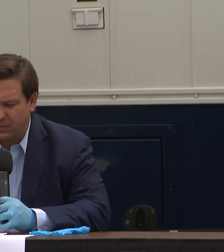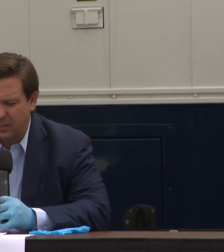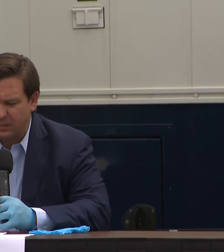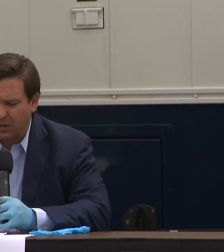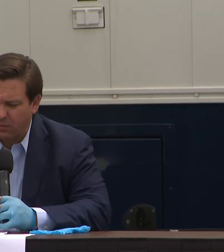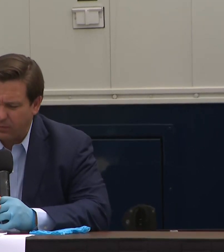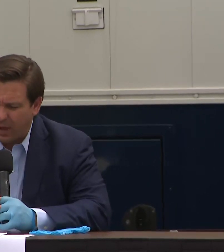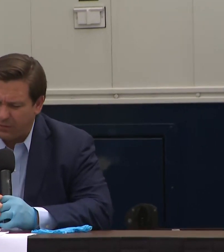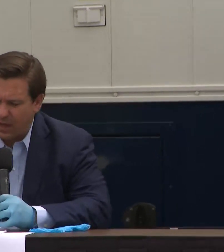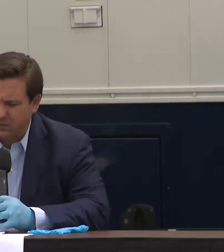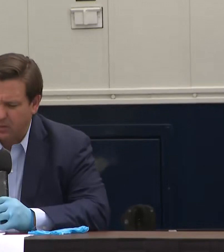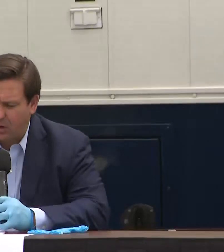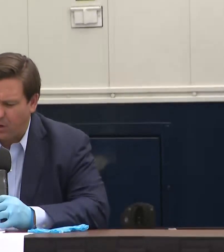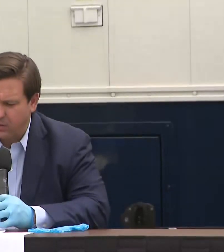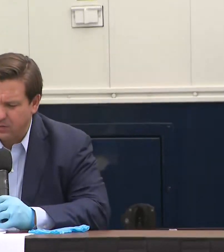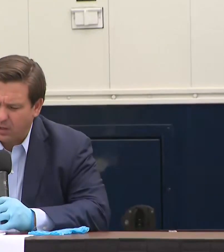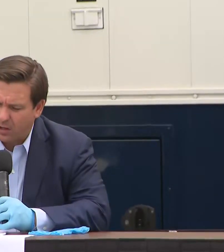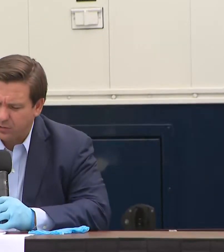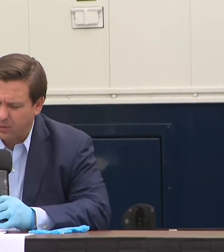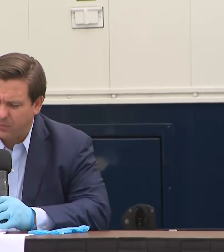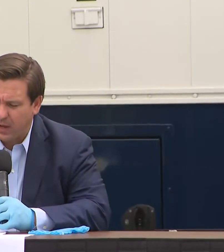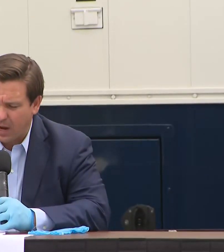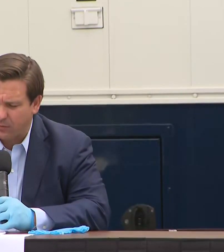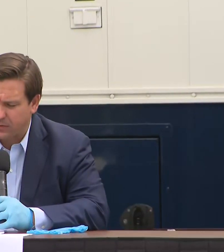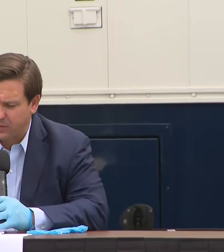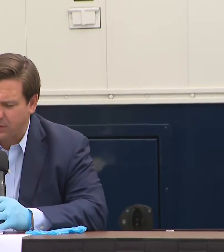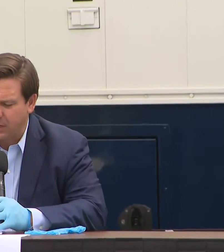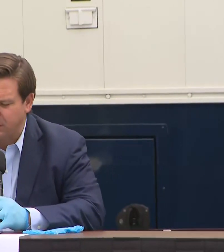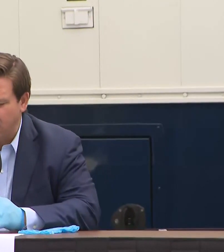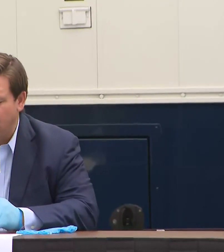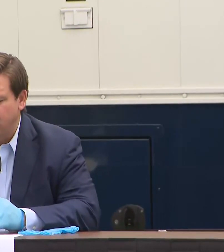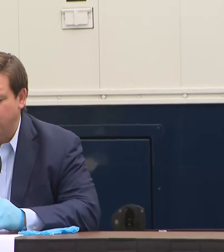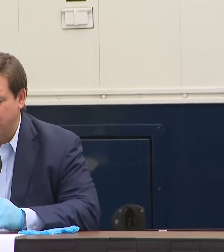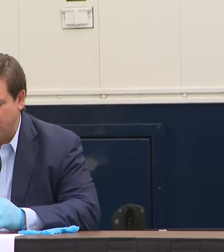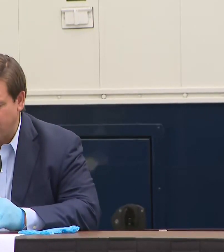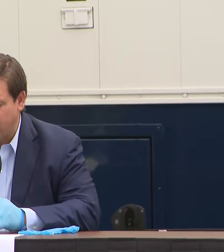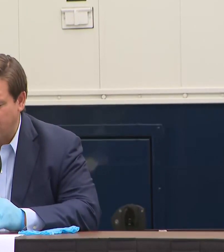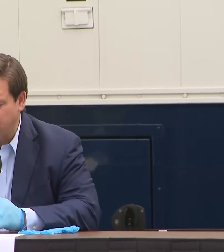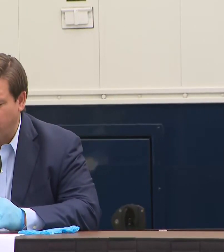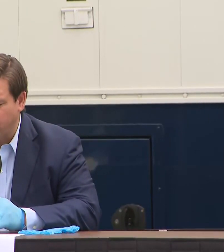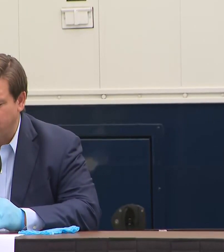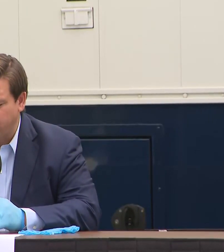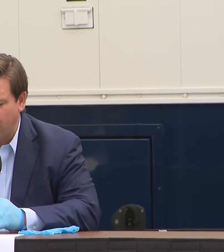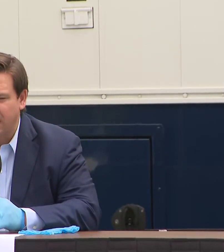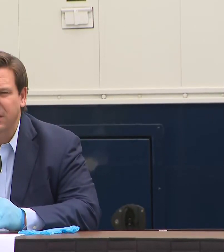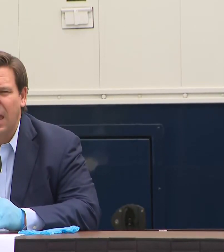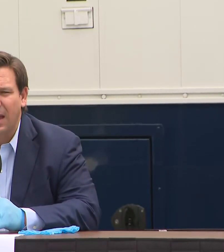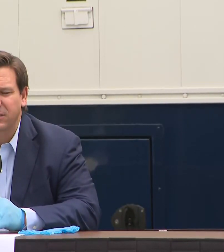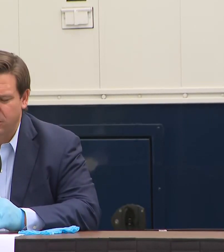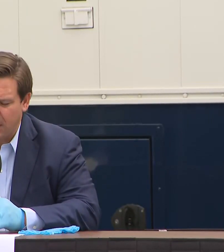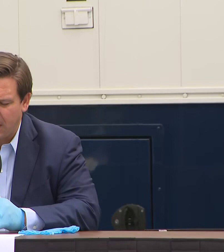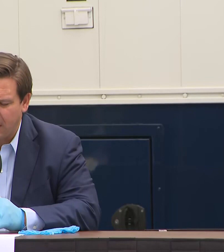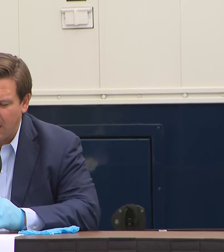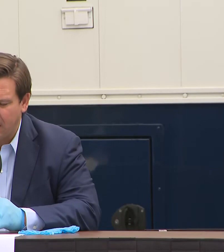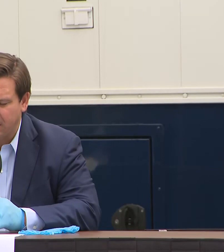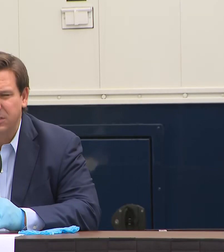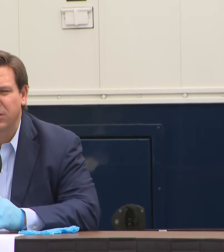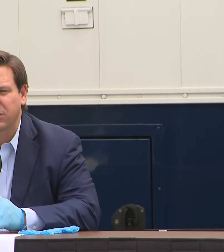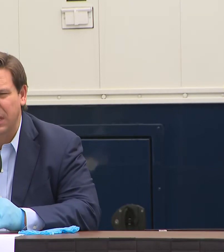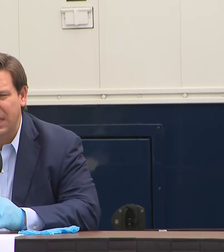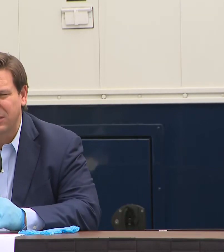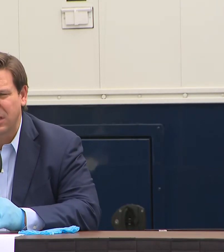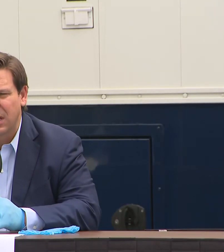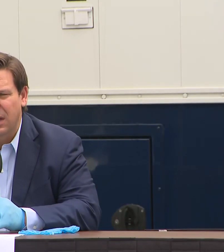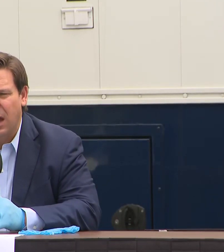site visits and over 5,000 calls to long-term care facilities to assess the controls in place and ascertain any